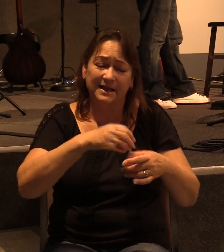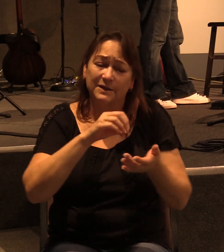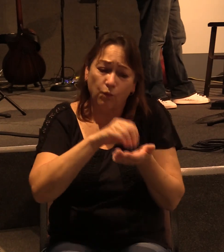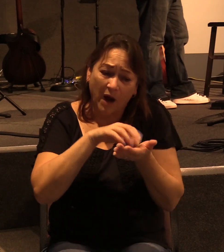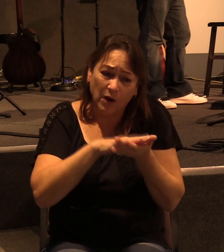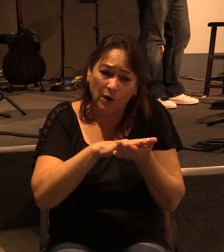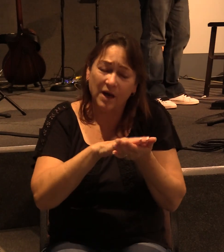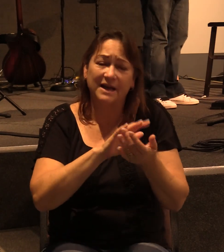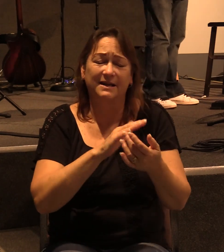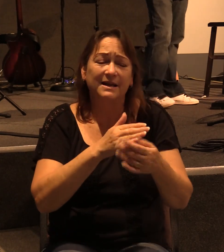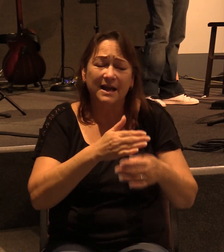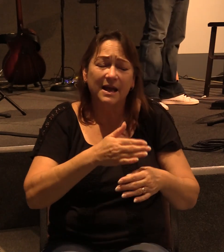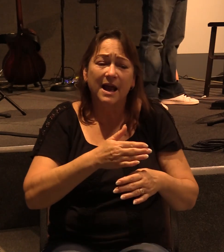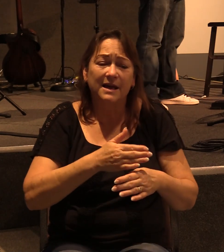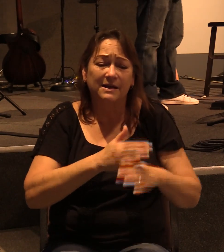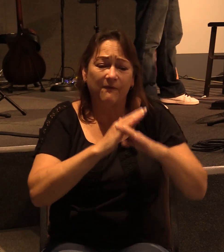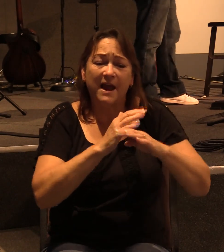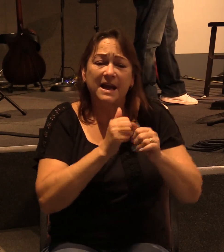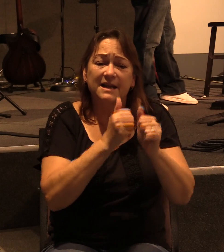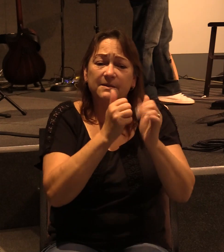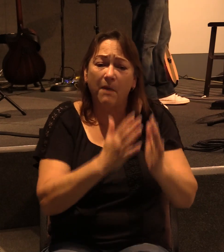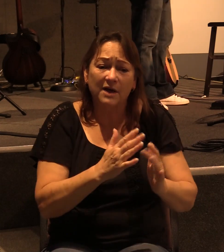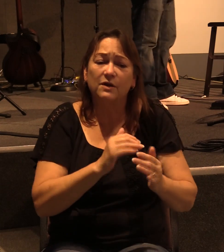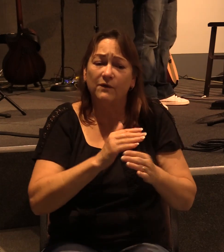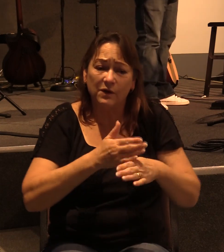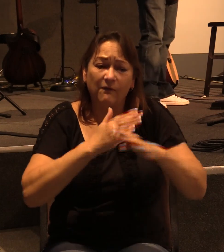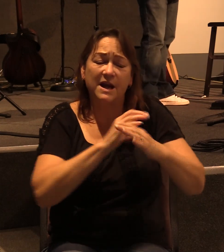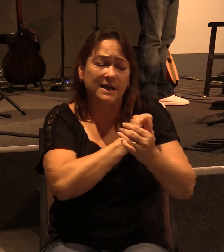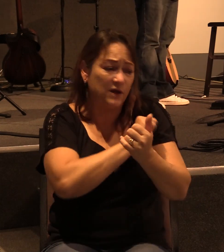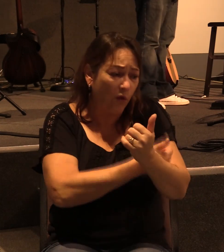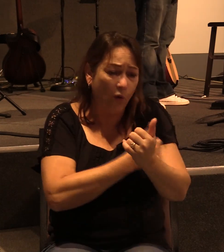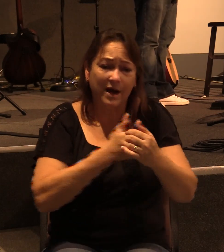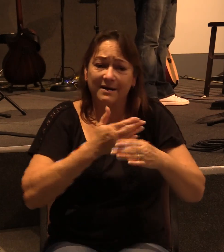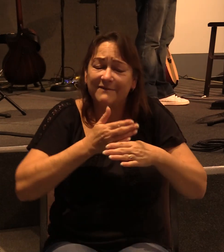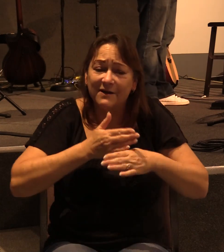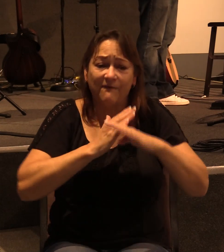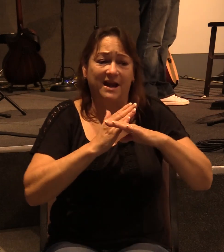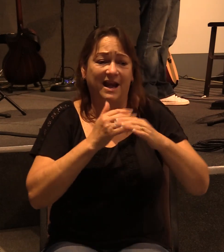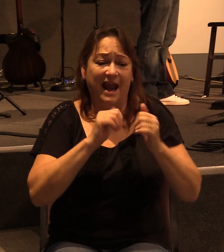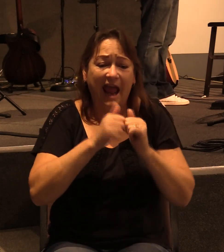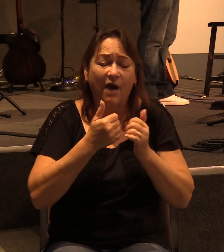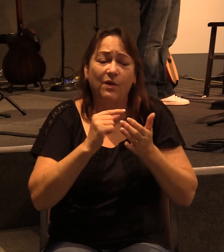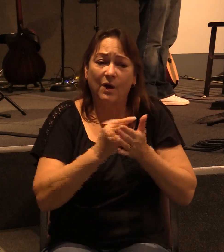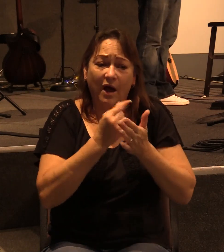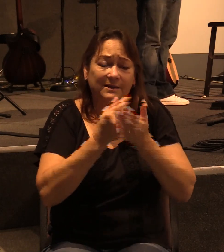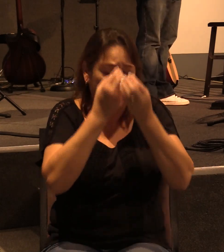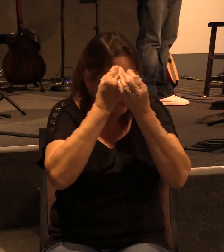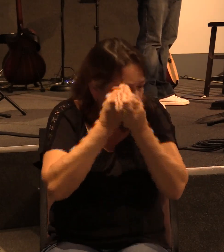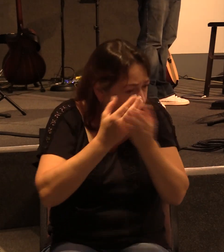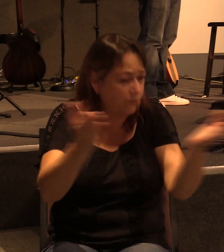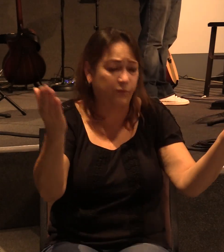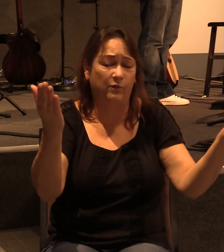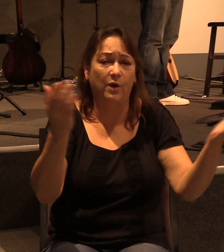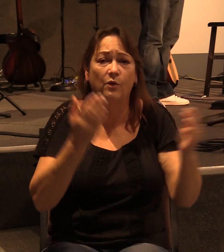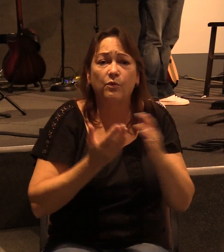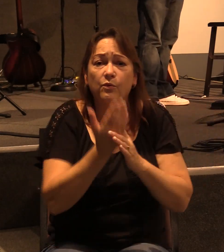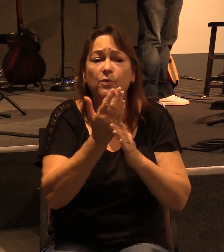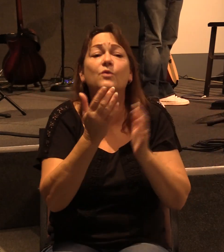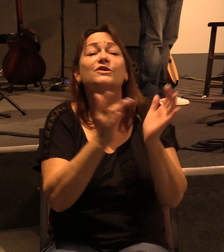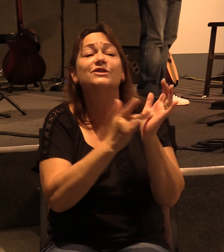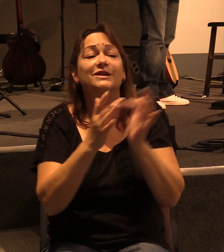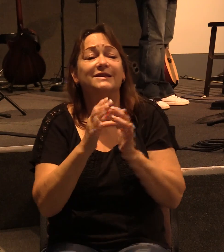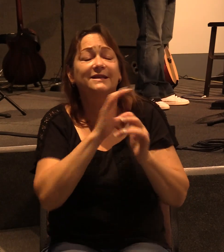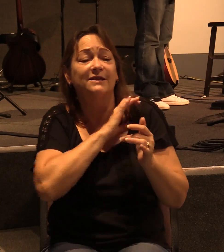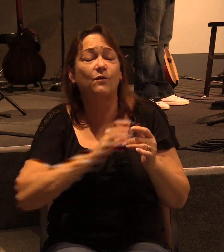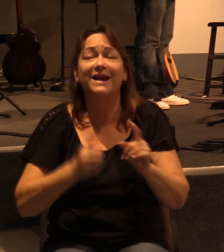defending his authority as an apostle, and defending the gospel and how it was given to him through the revelation of Jesus